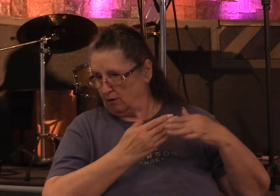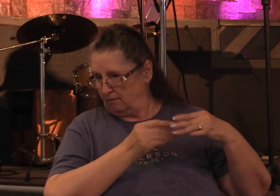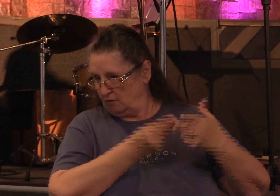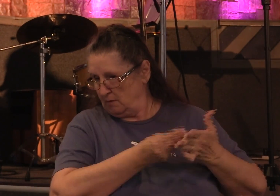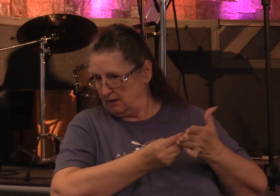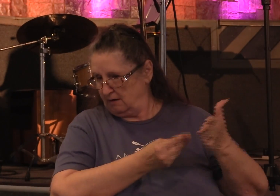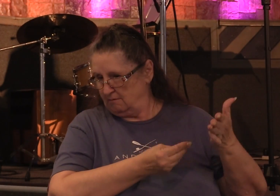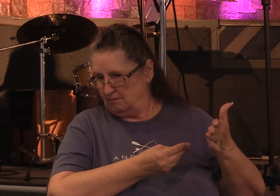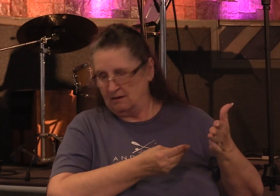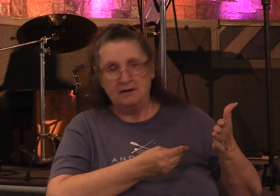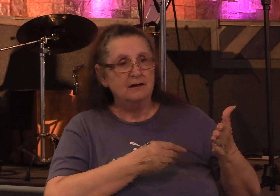she had a choice to make